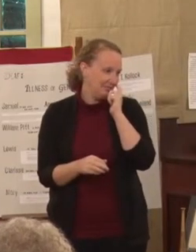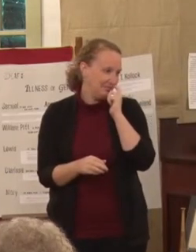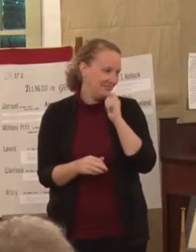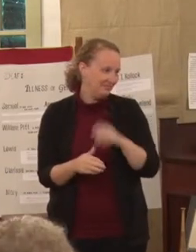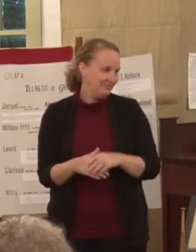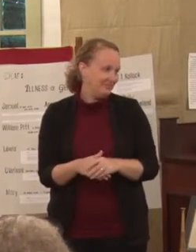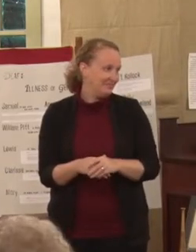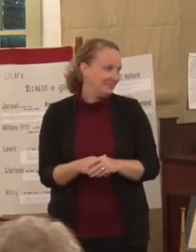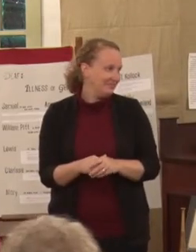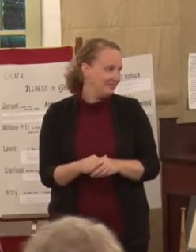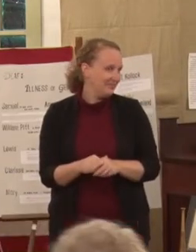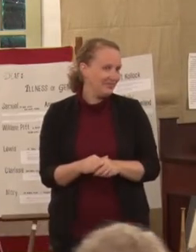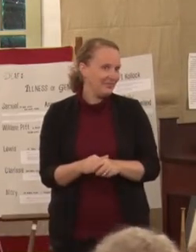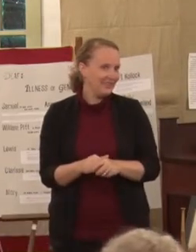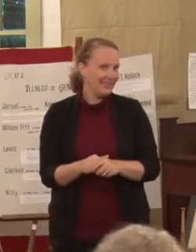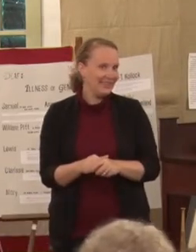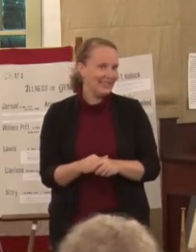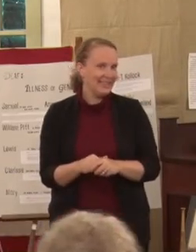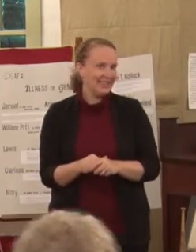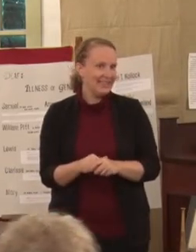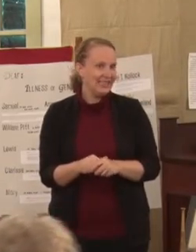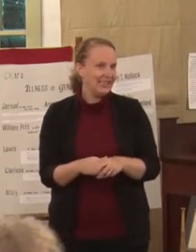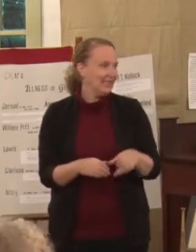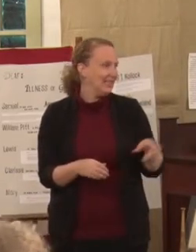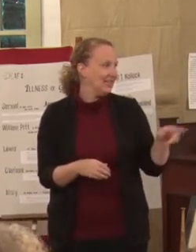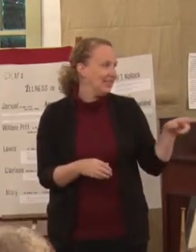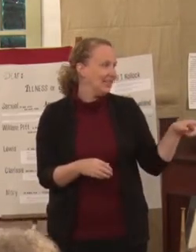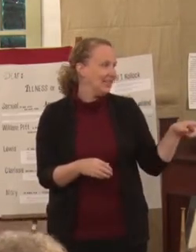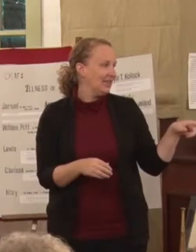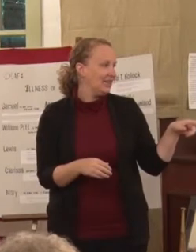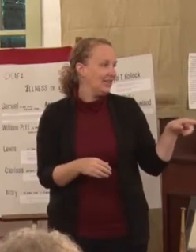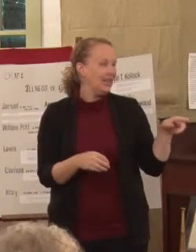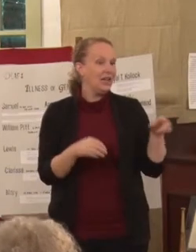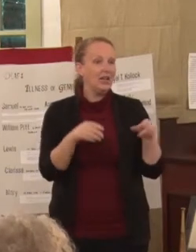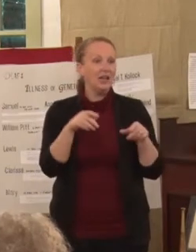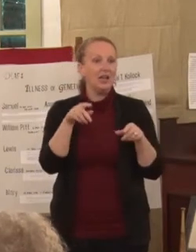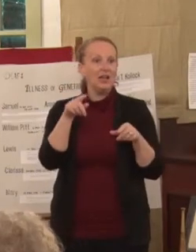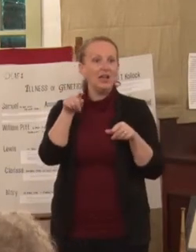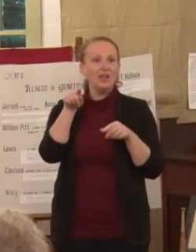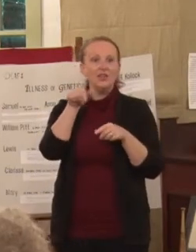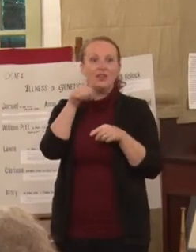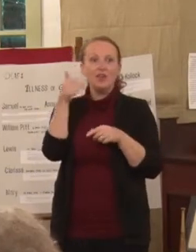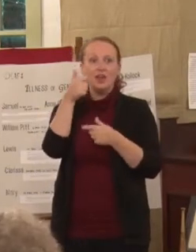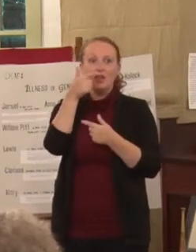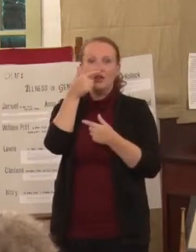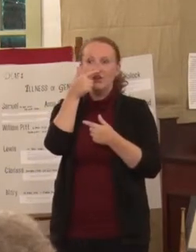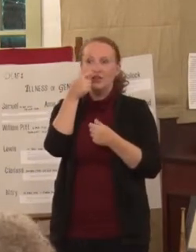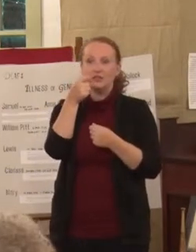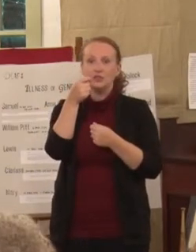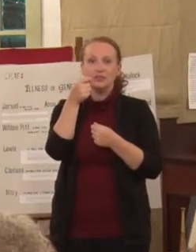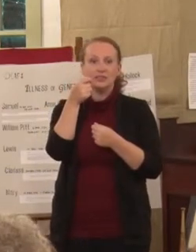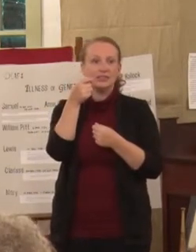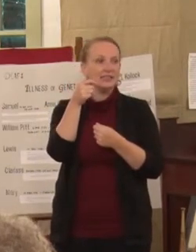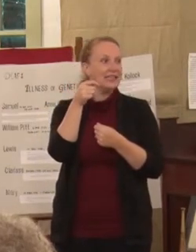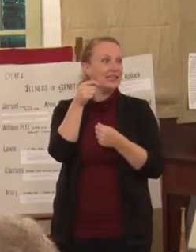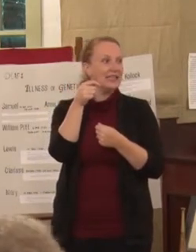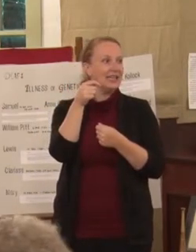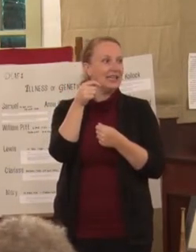and the other interesting thing, when we had our 200th anniversary